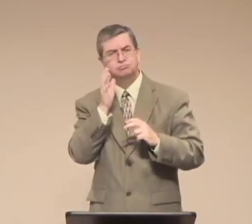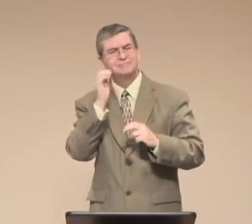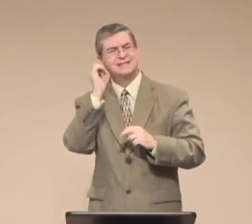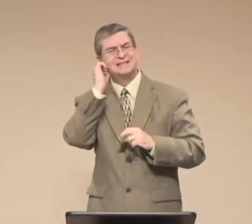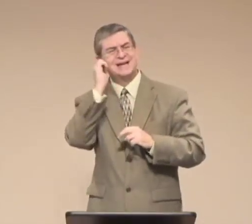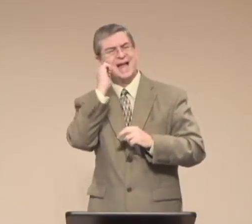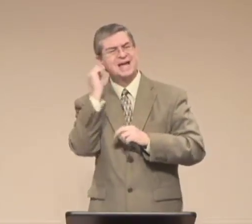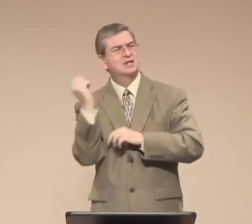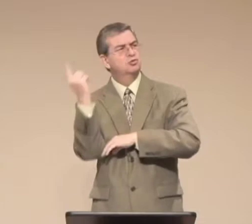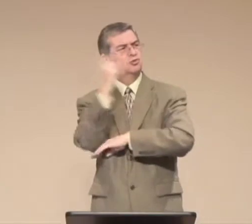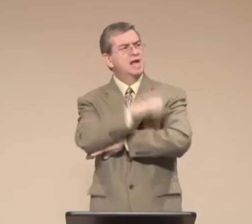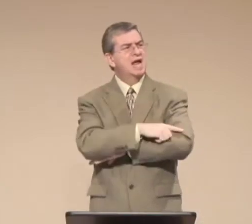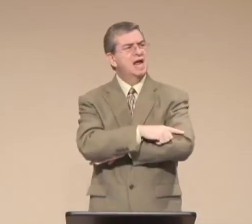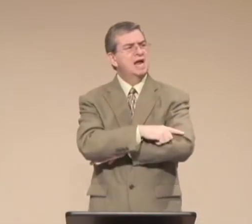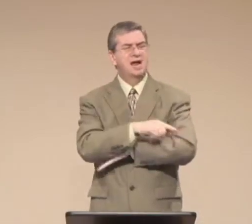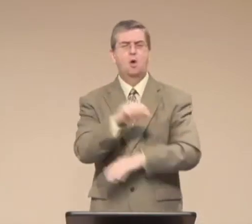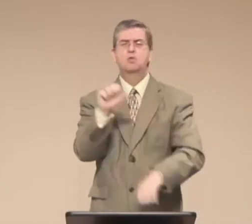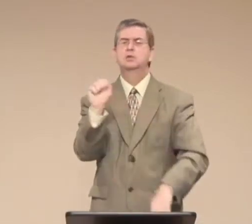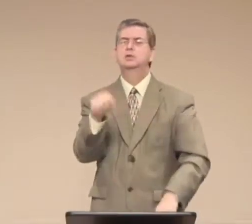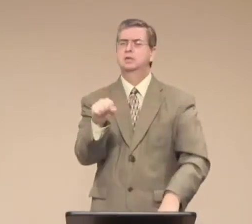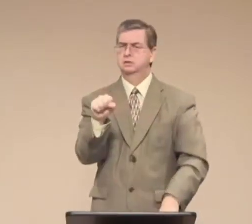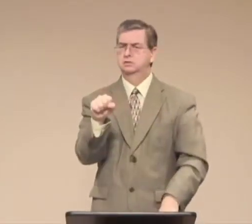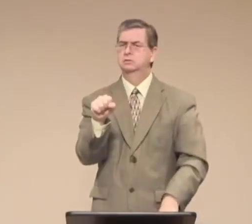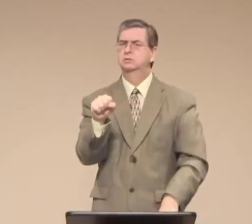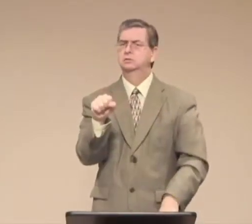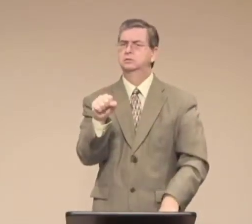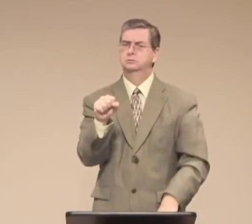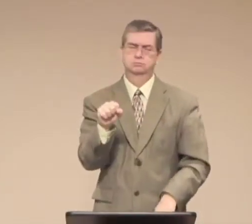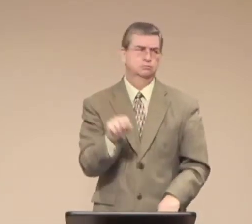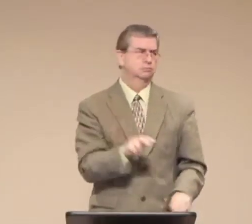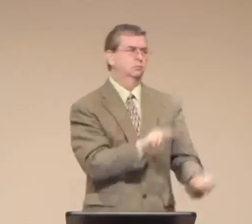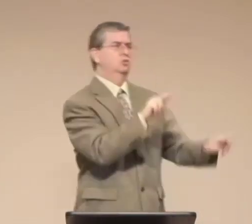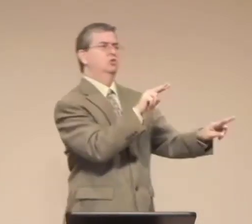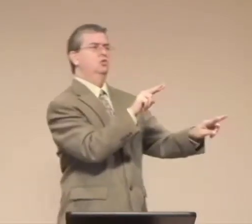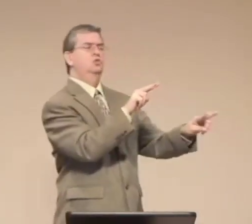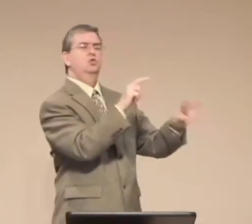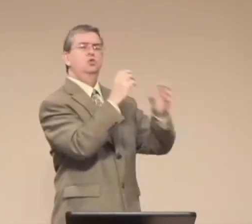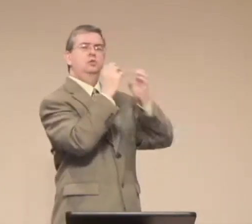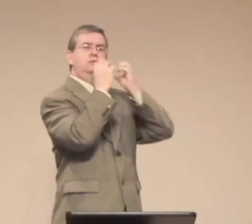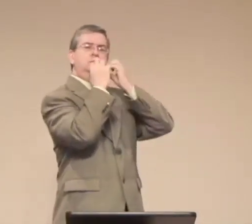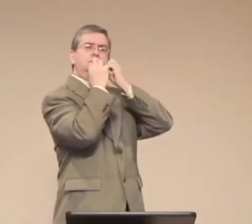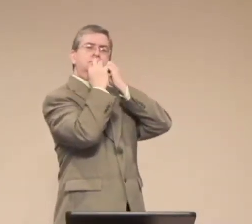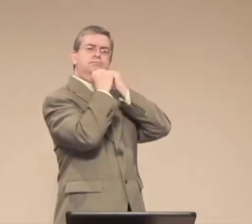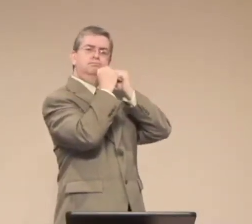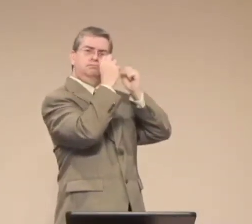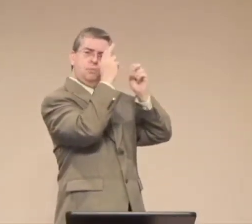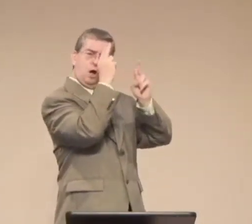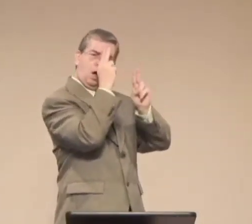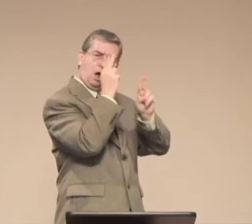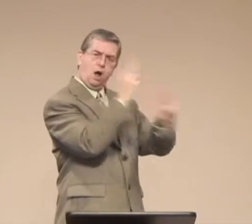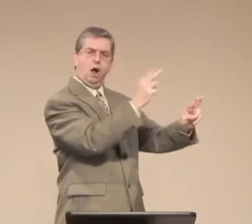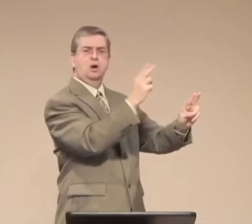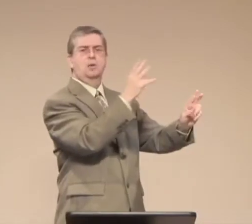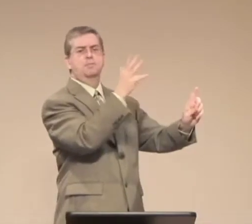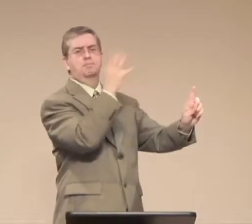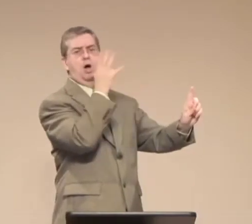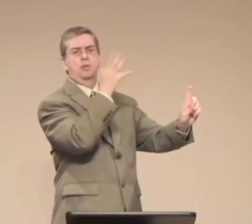Now, this is a really important point that I'm making regarding that Jesus cried out to his mother and called her